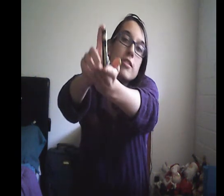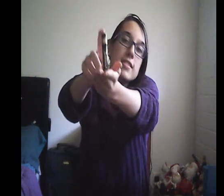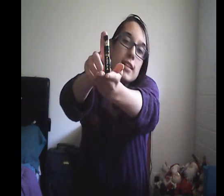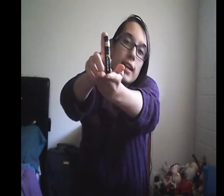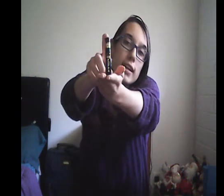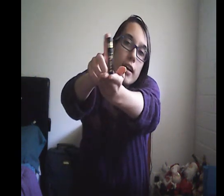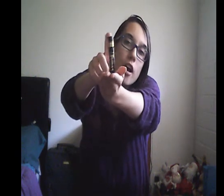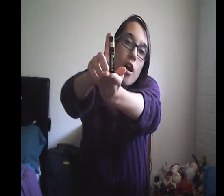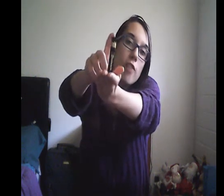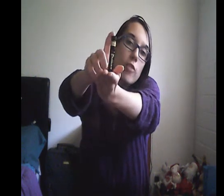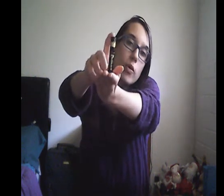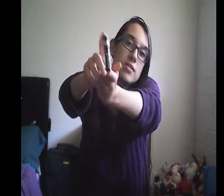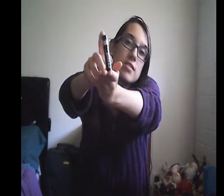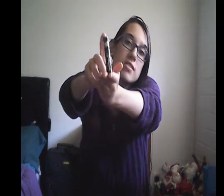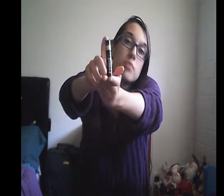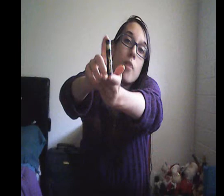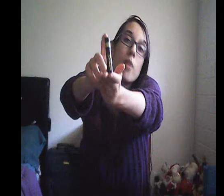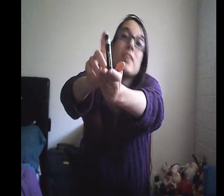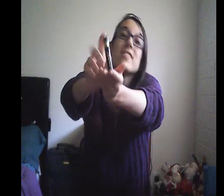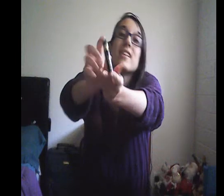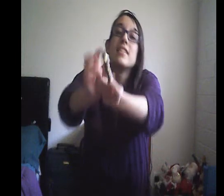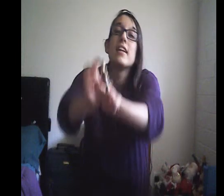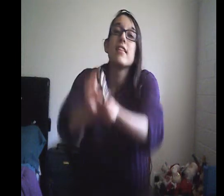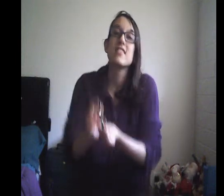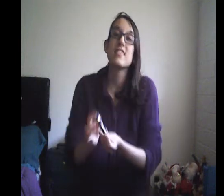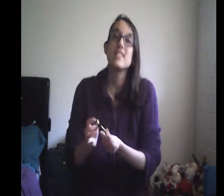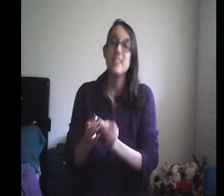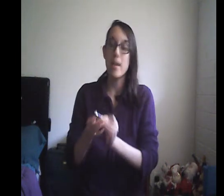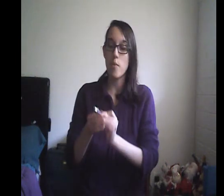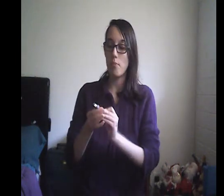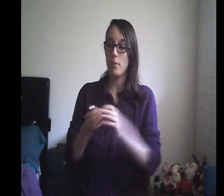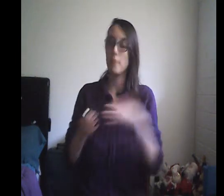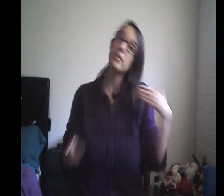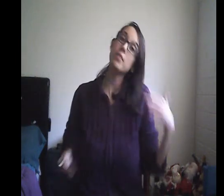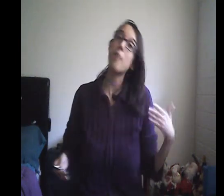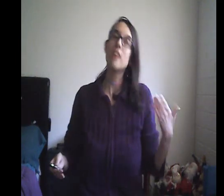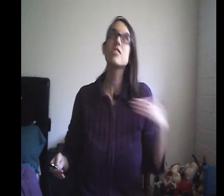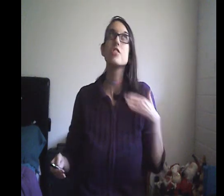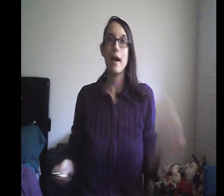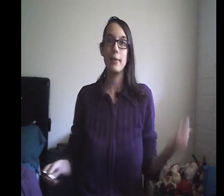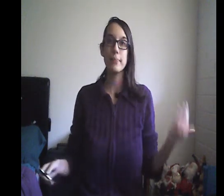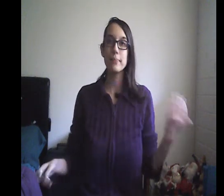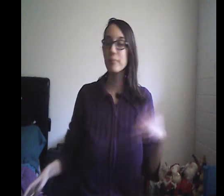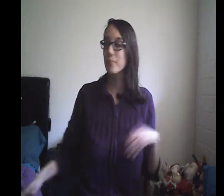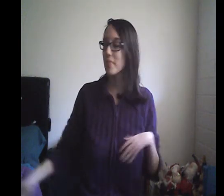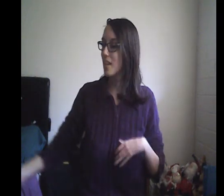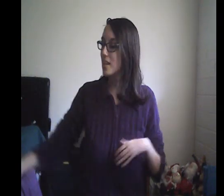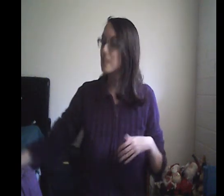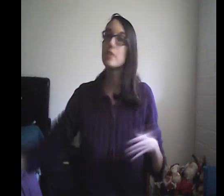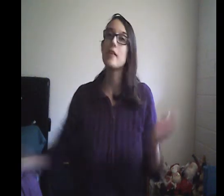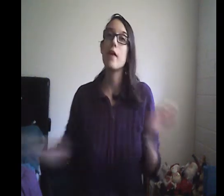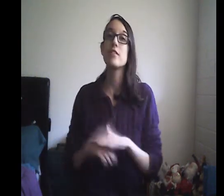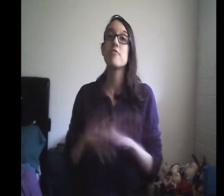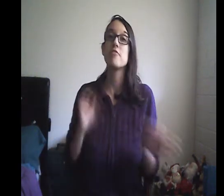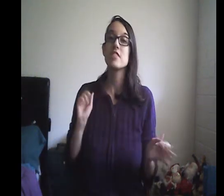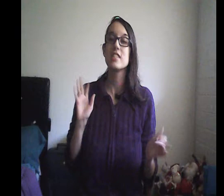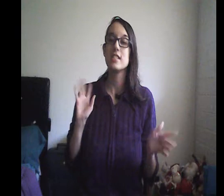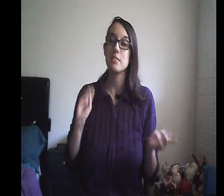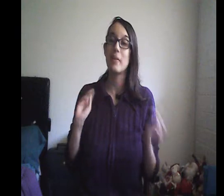like of course it is small because i did get this in a walmart v box okay so now first into my likes